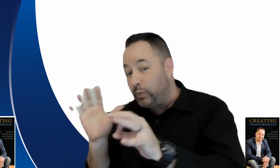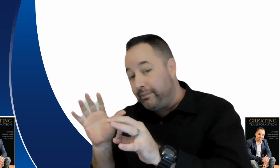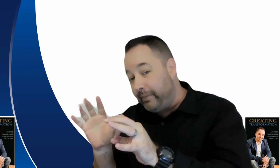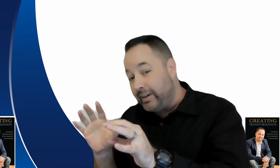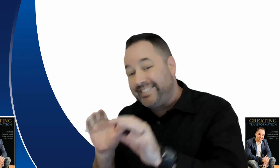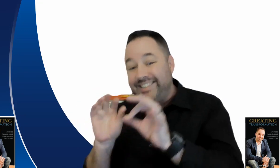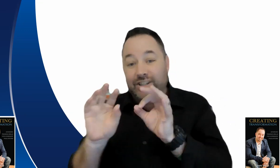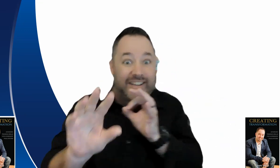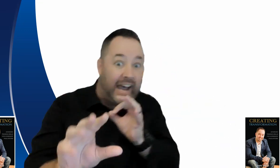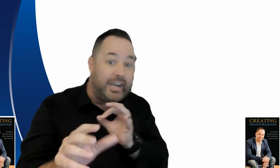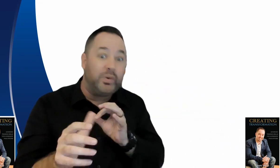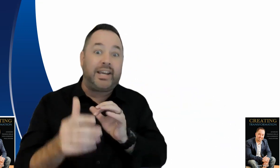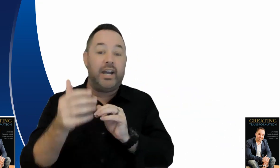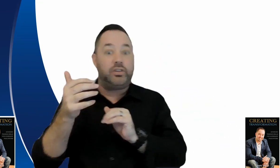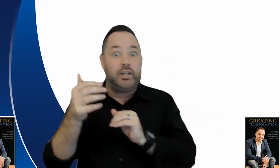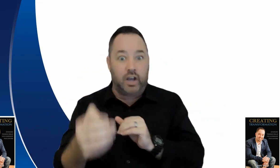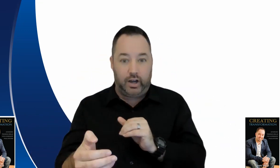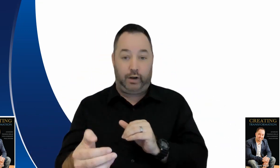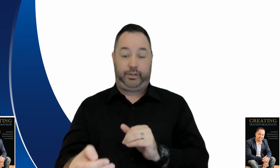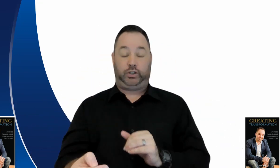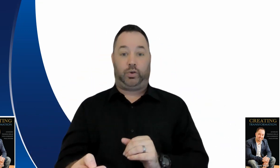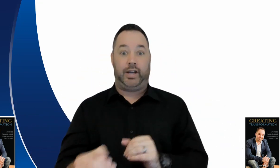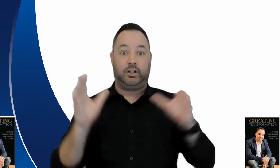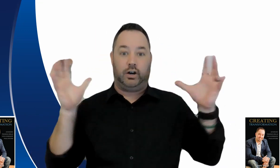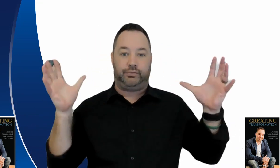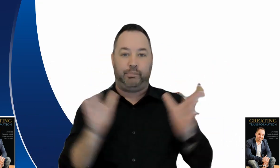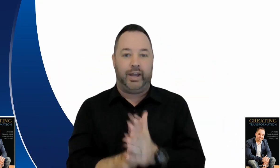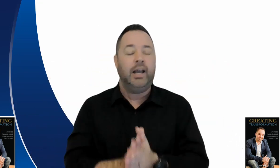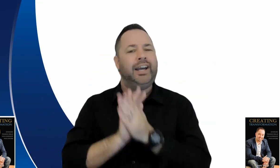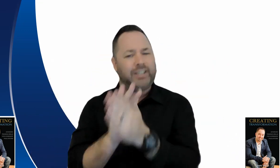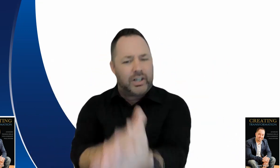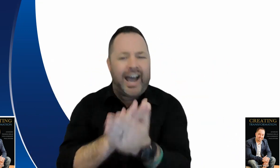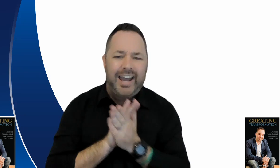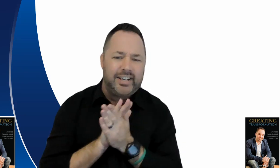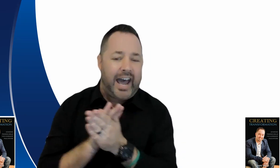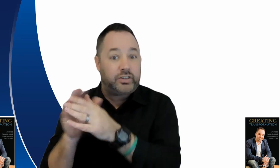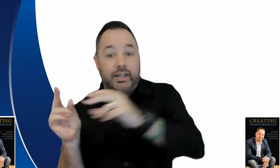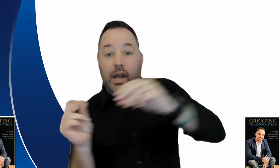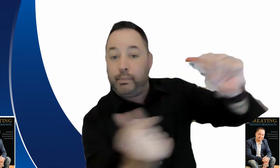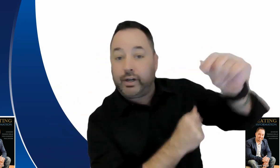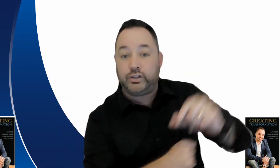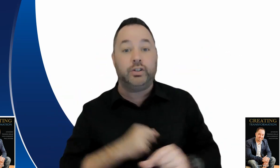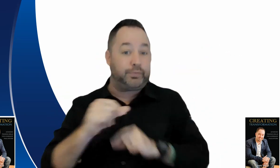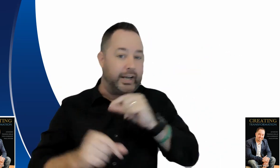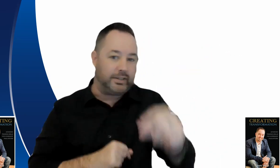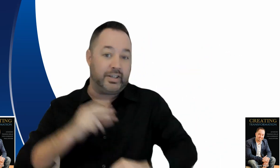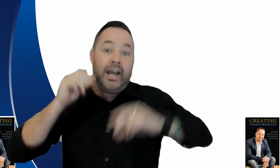guess what folks it's okay to occasionally turn off the screen god forbid it's okay to actually get people to do different activities